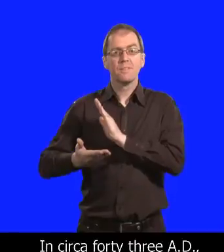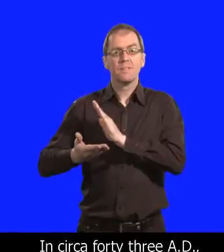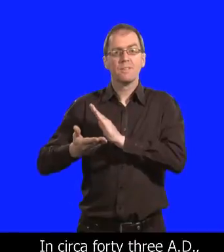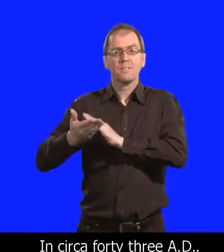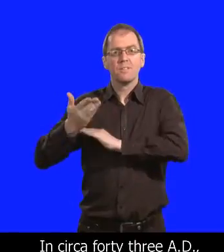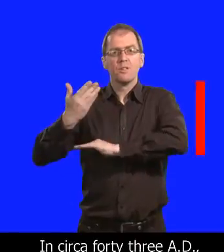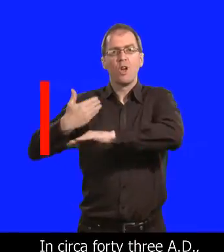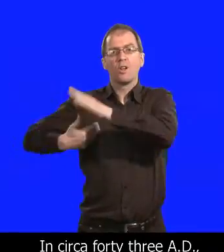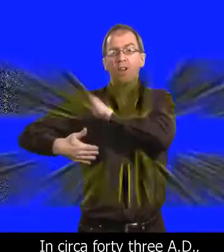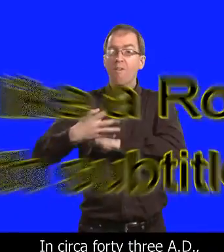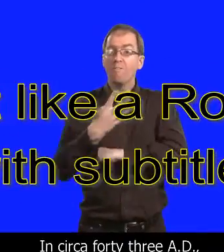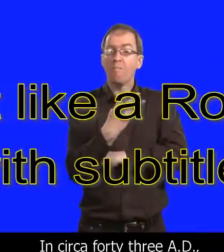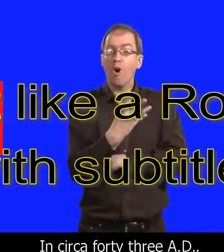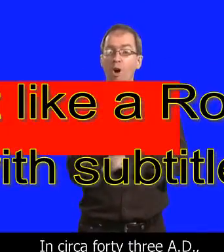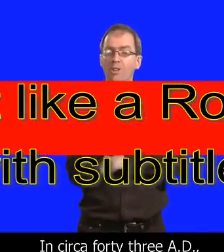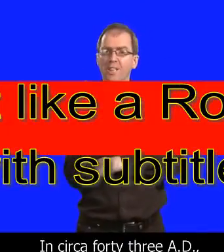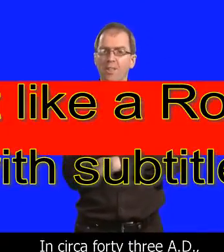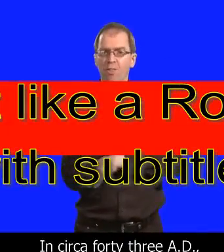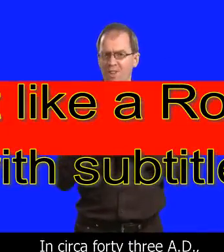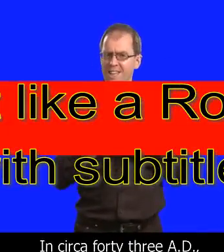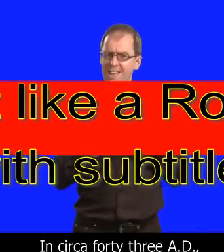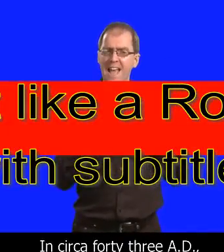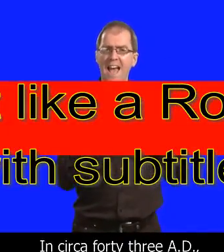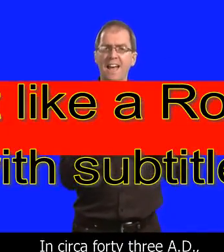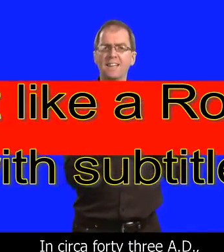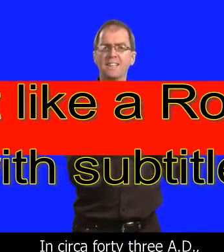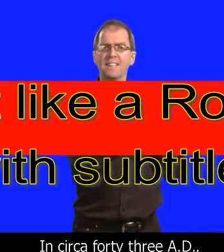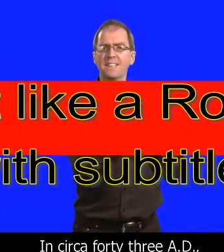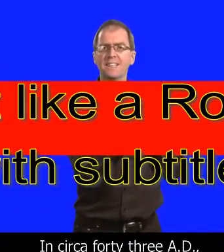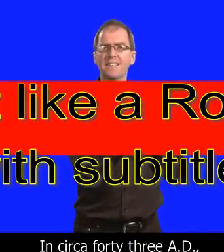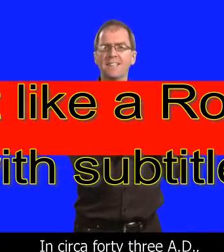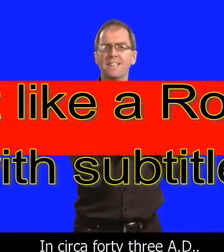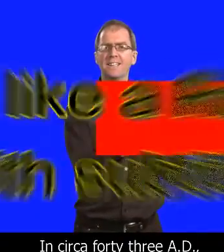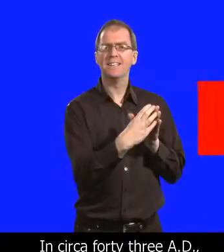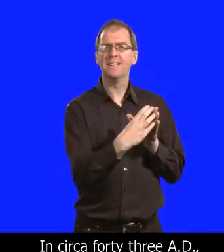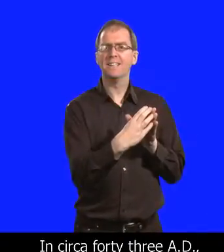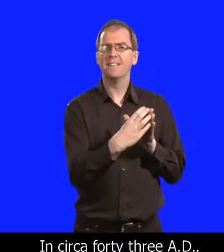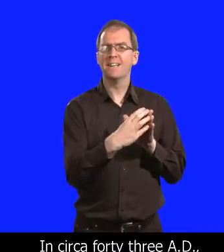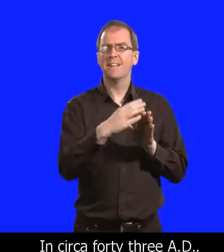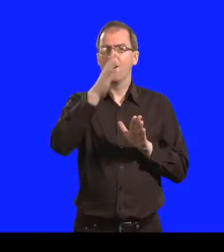In circa 43 AD,